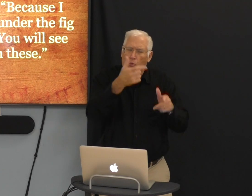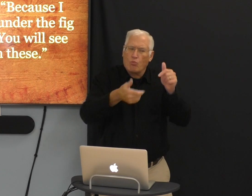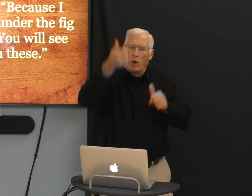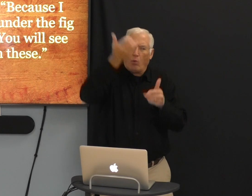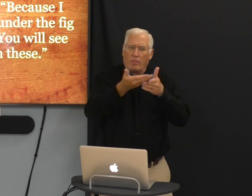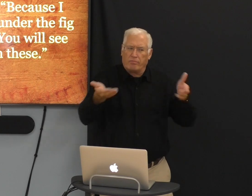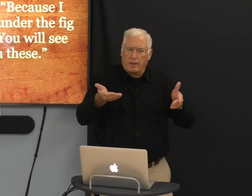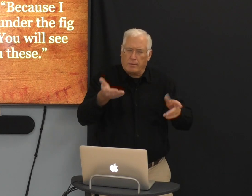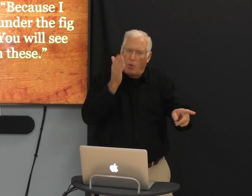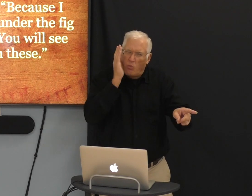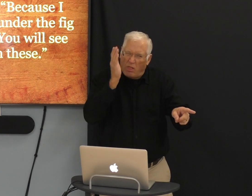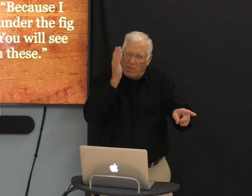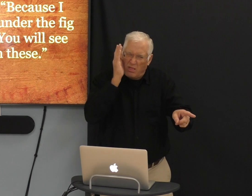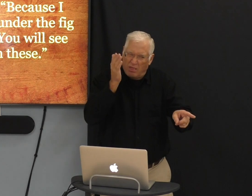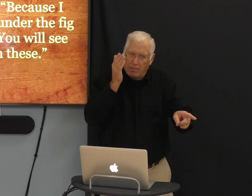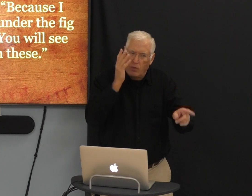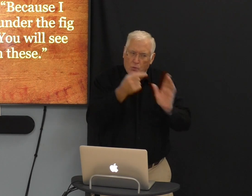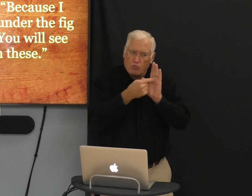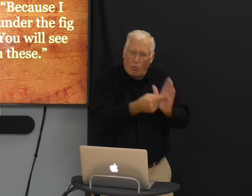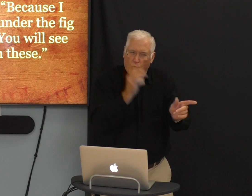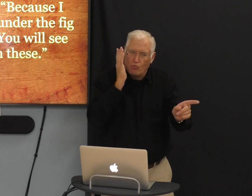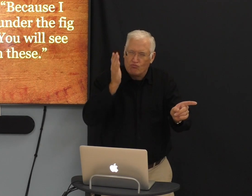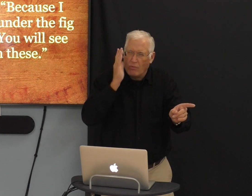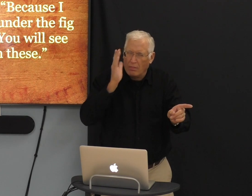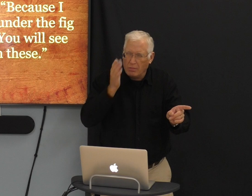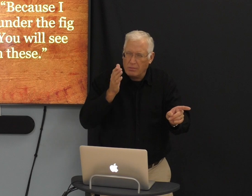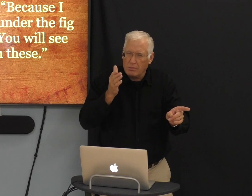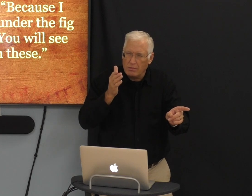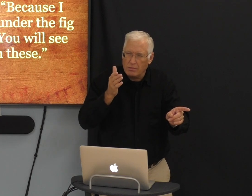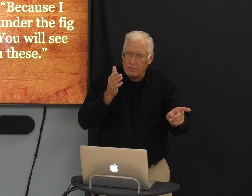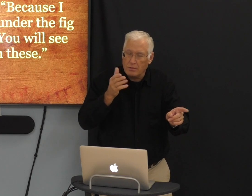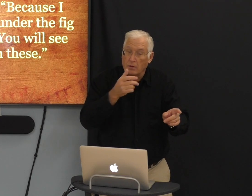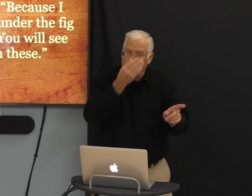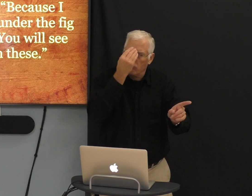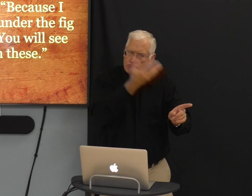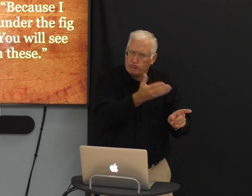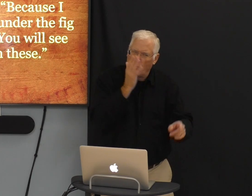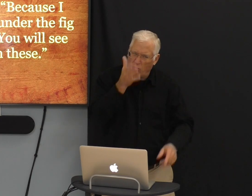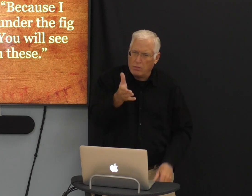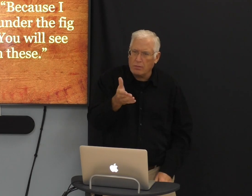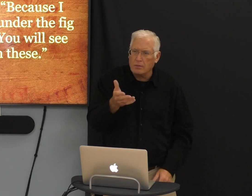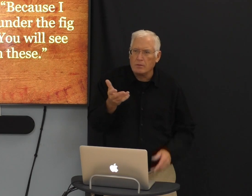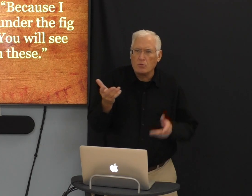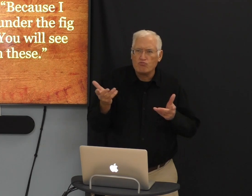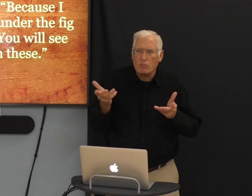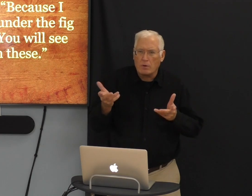And there will be greater things to see. I will show them.